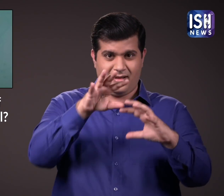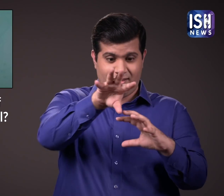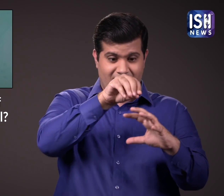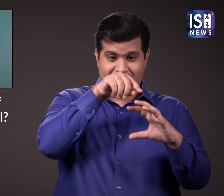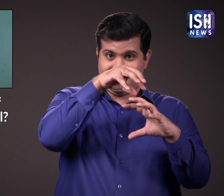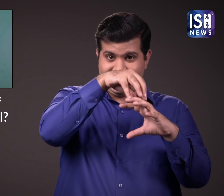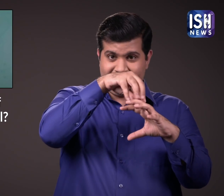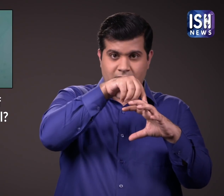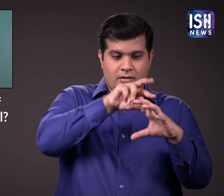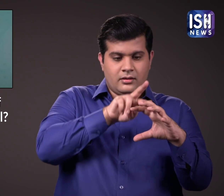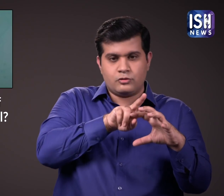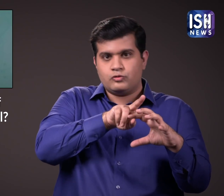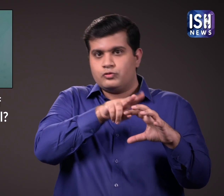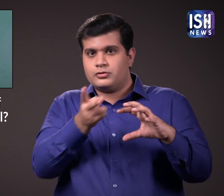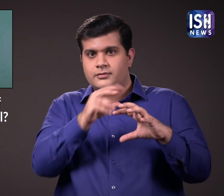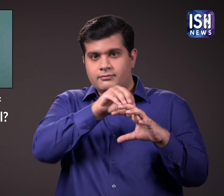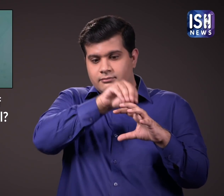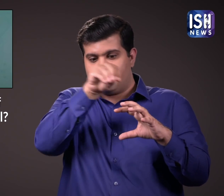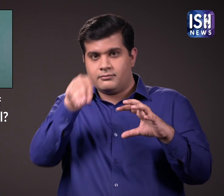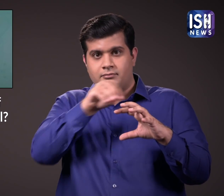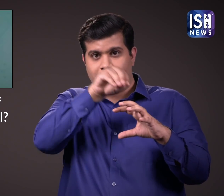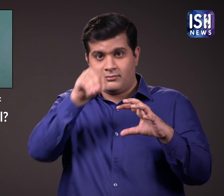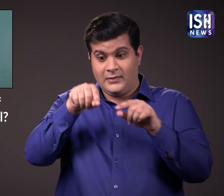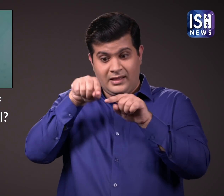information is transferred to the long-term memory.